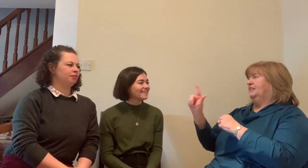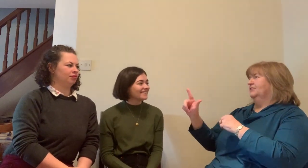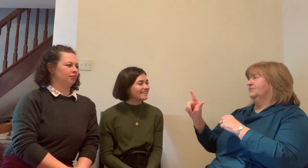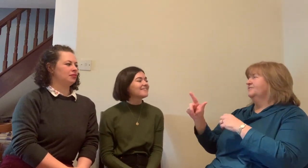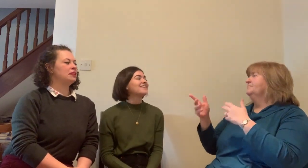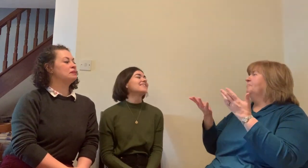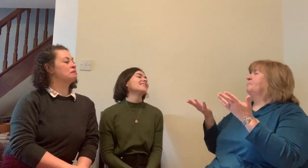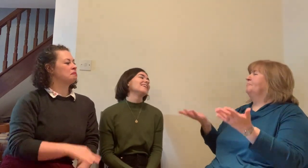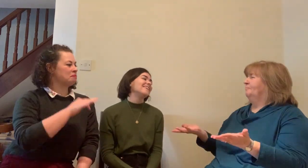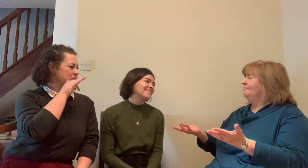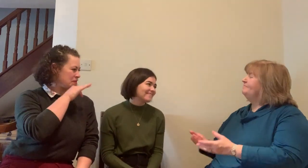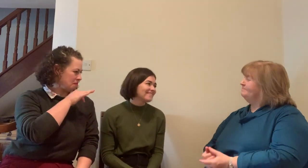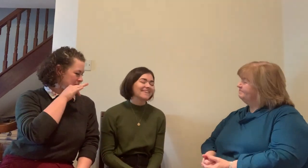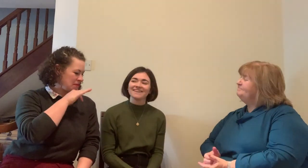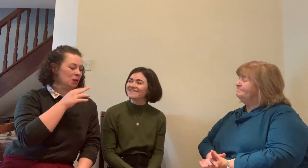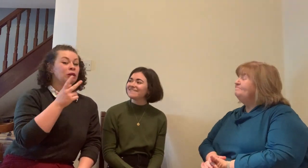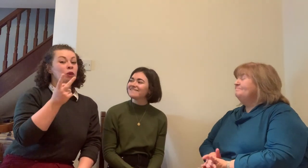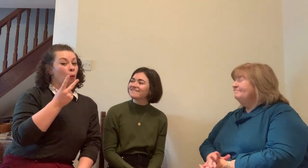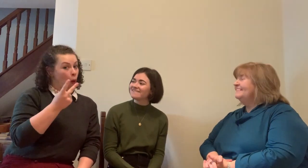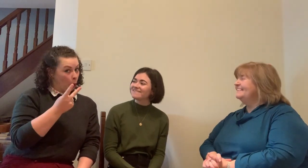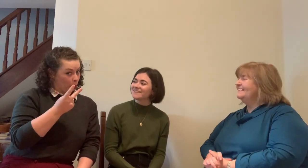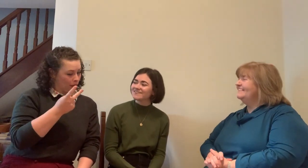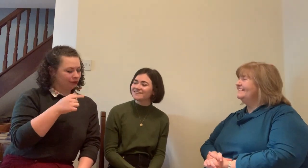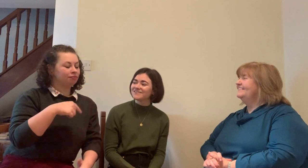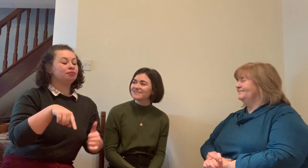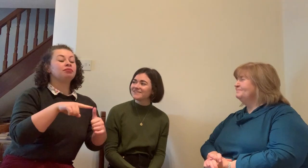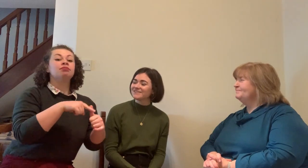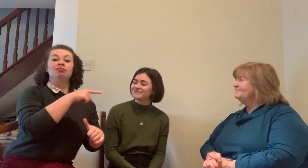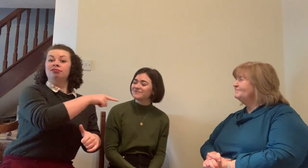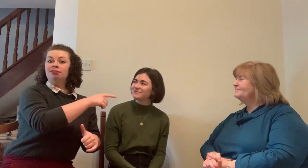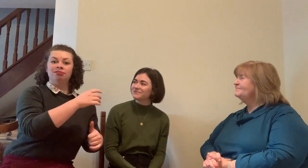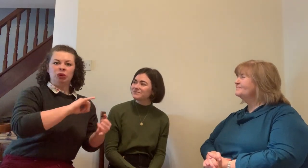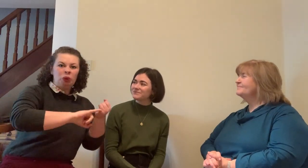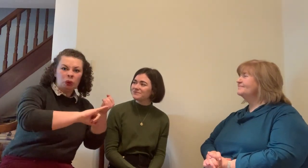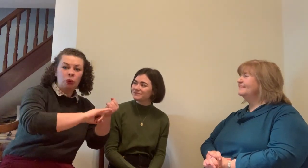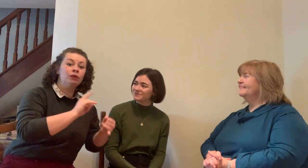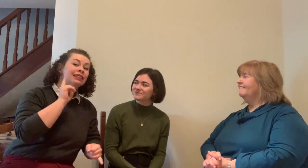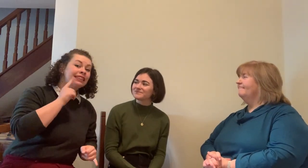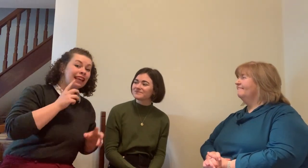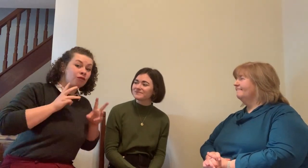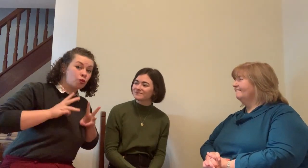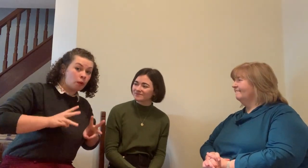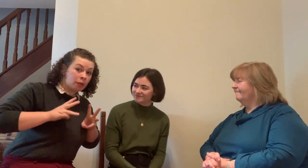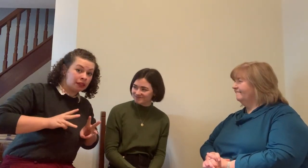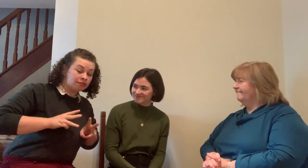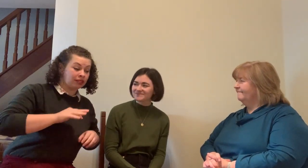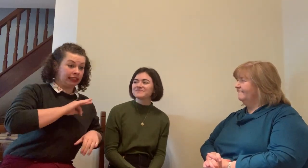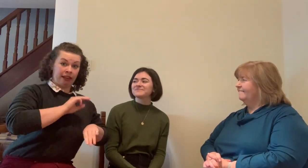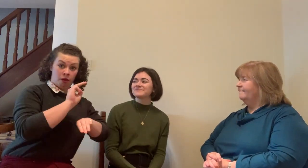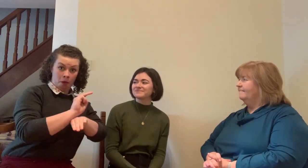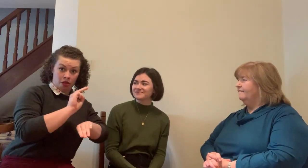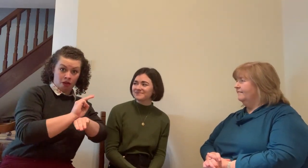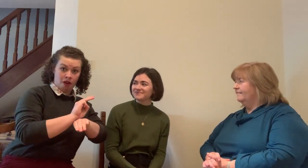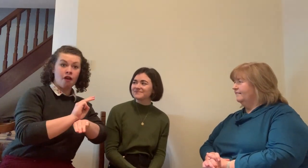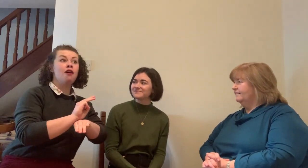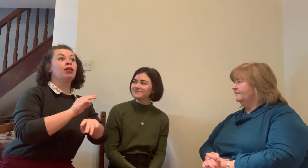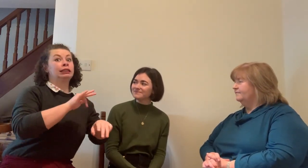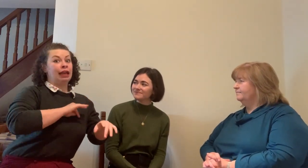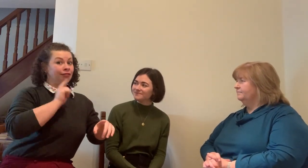just not like that part. No, we were the same. We have the same experience before. We're really happy to have you here. So welcome to The Lean. Thank you.